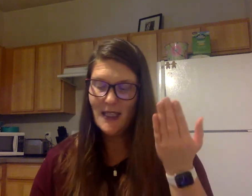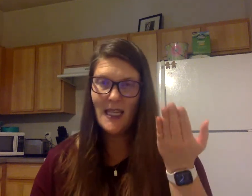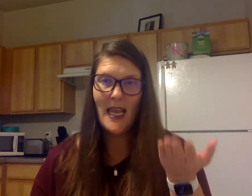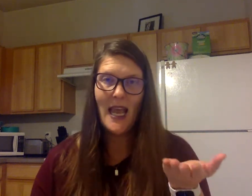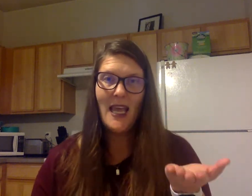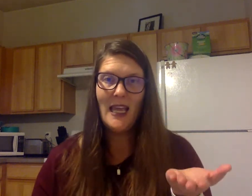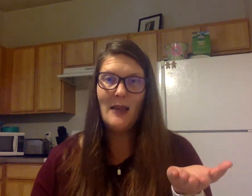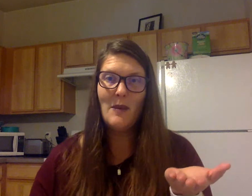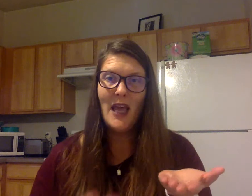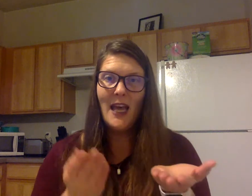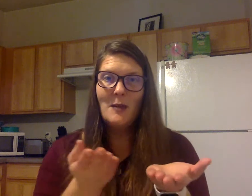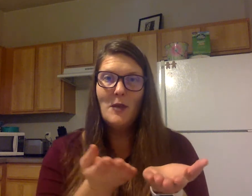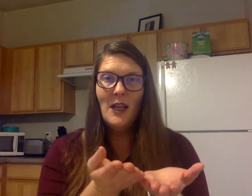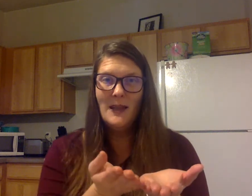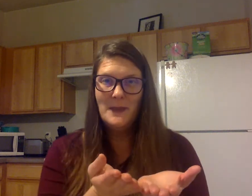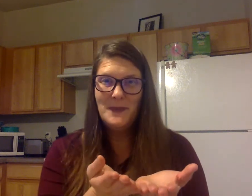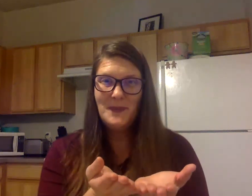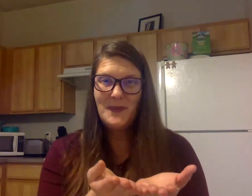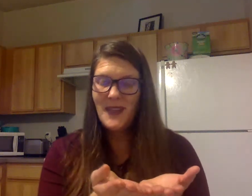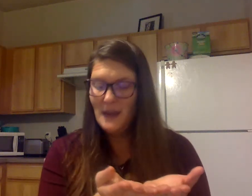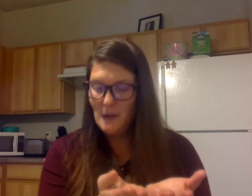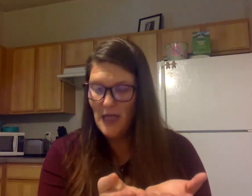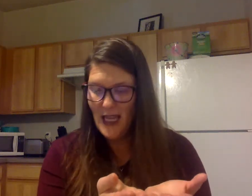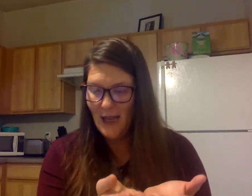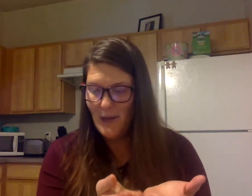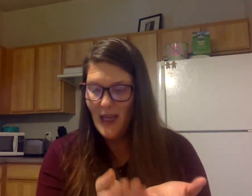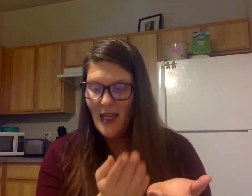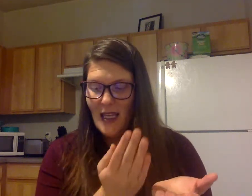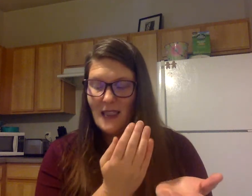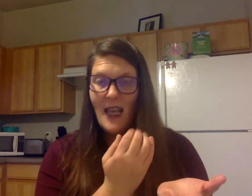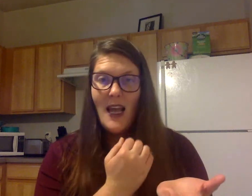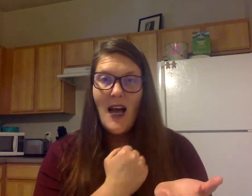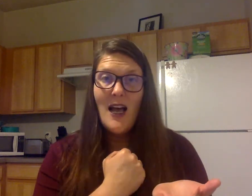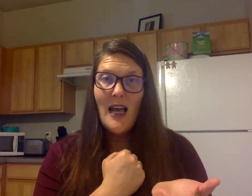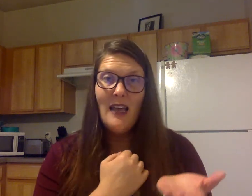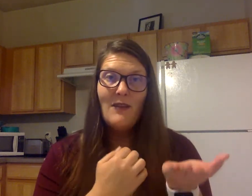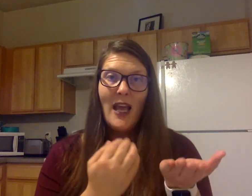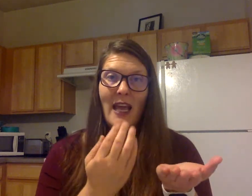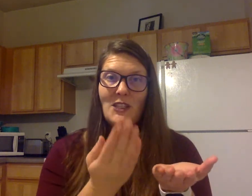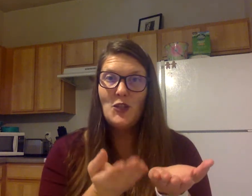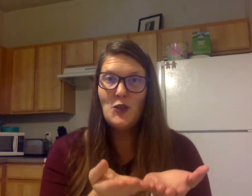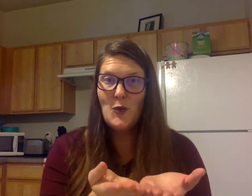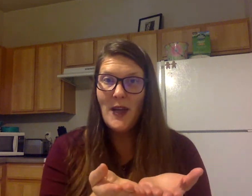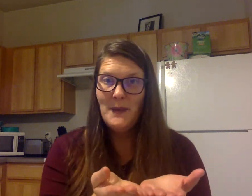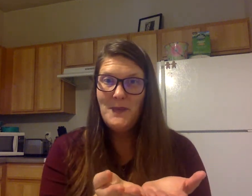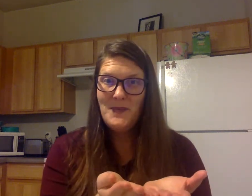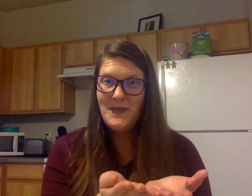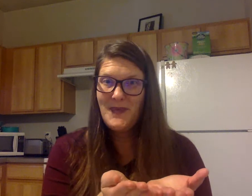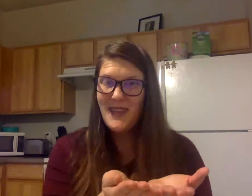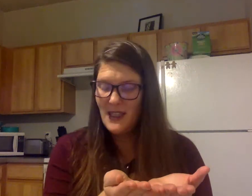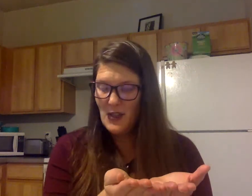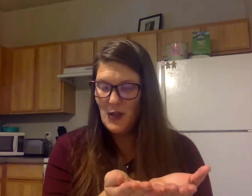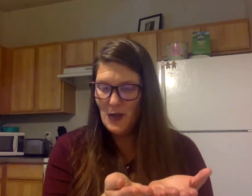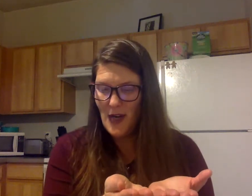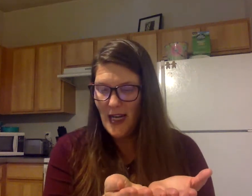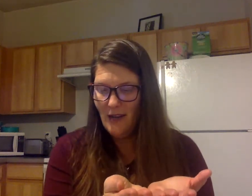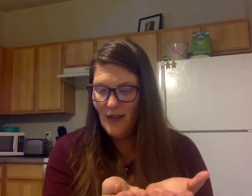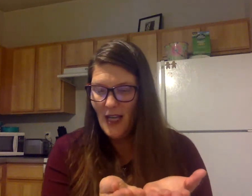Say aim, add bl, bling. Say I've, add str, stride.